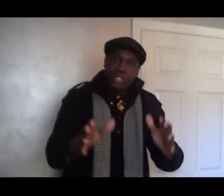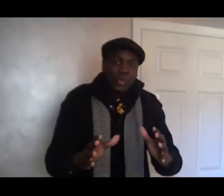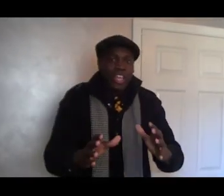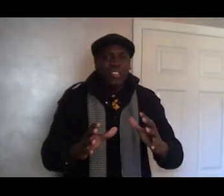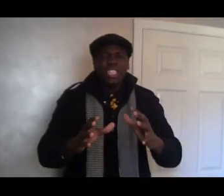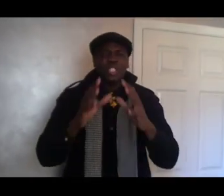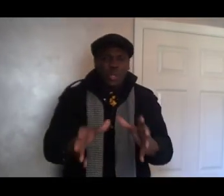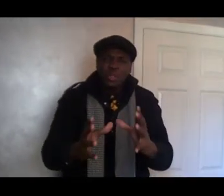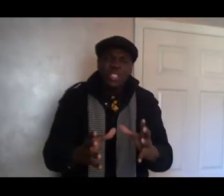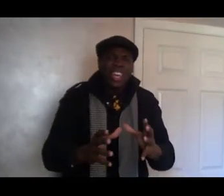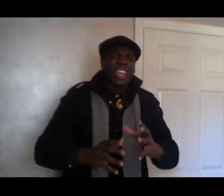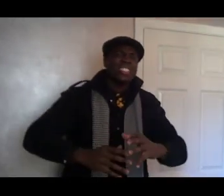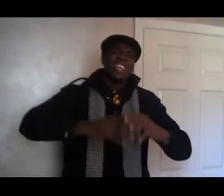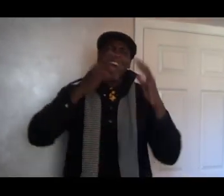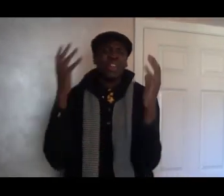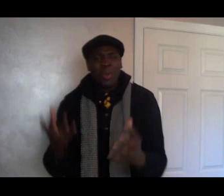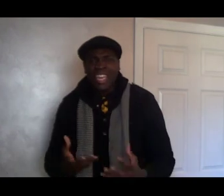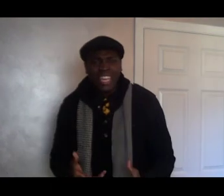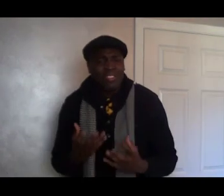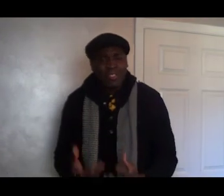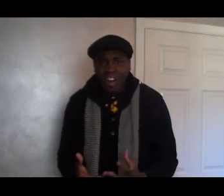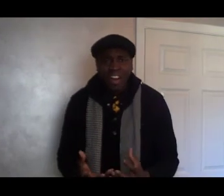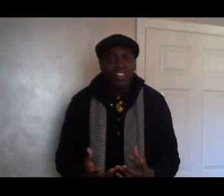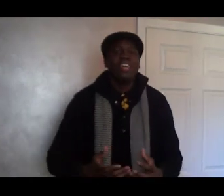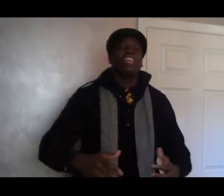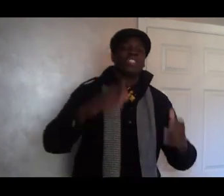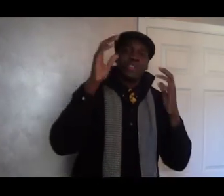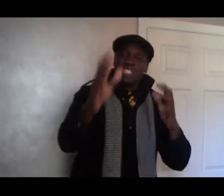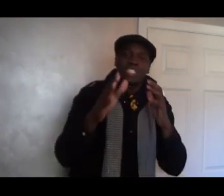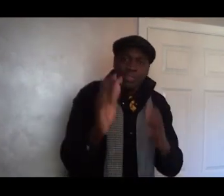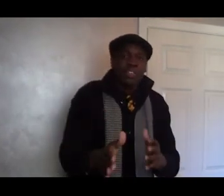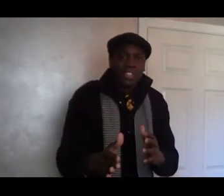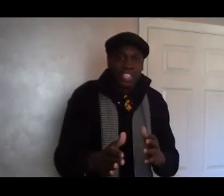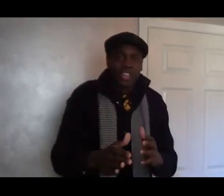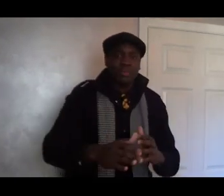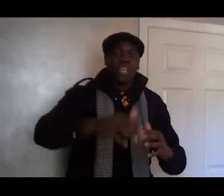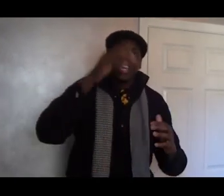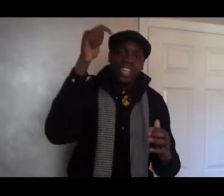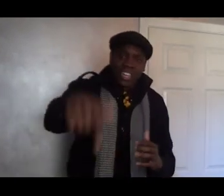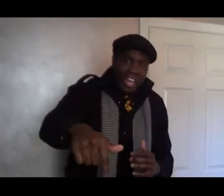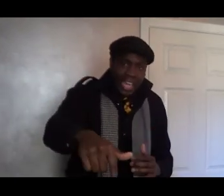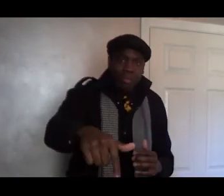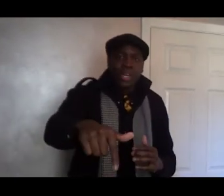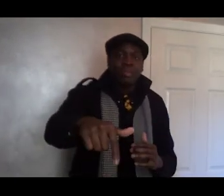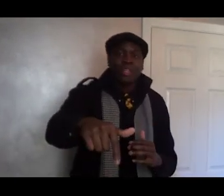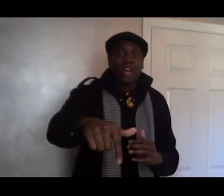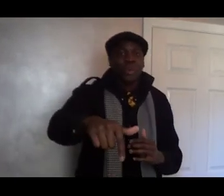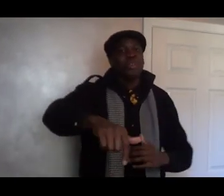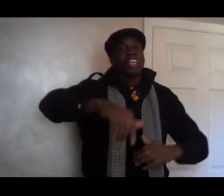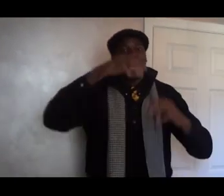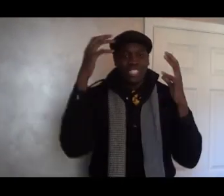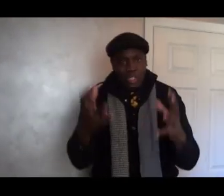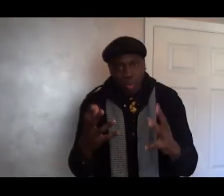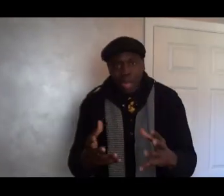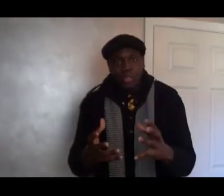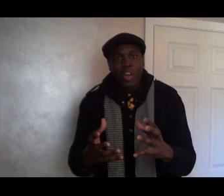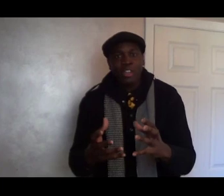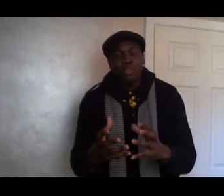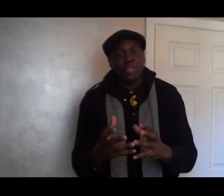does Reinvention Tuesdays, how do get involved? So this is the first step, hit the like button below and subscribe to our YouTube